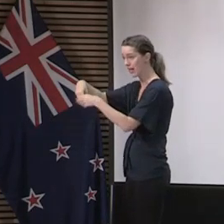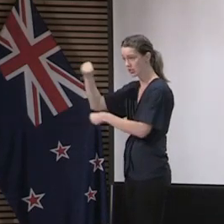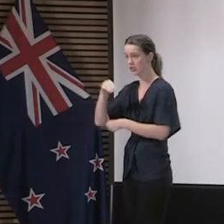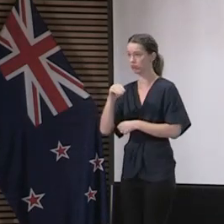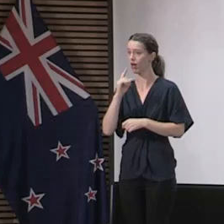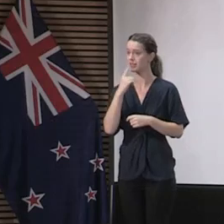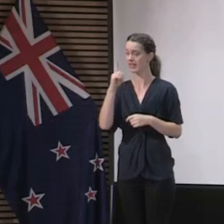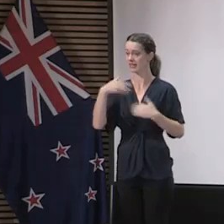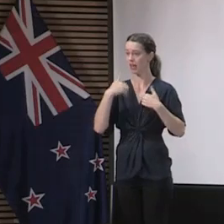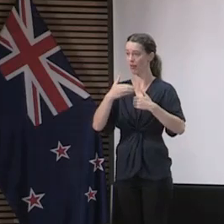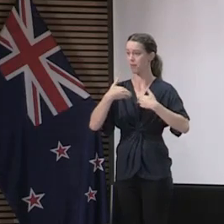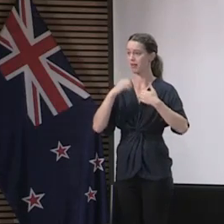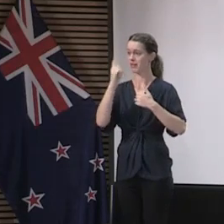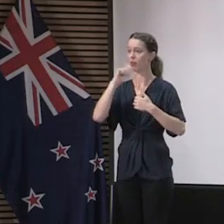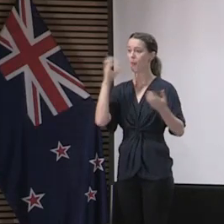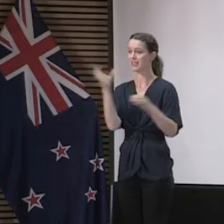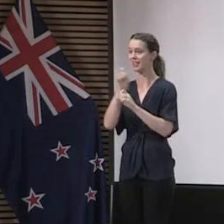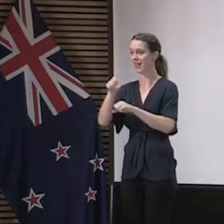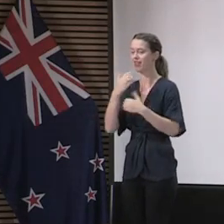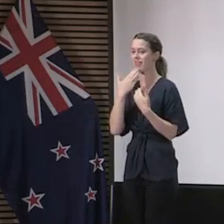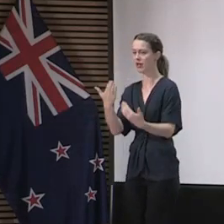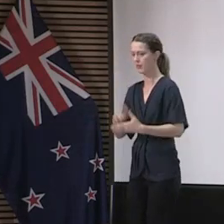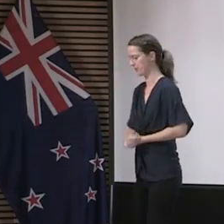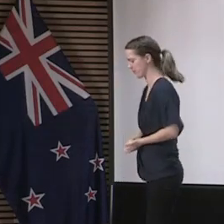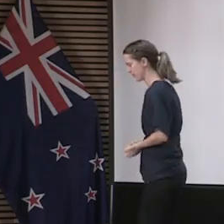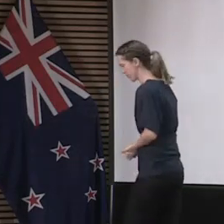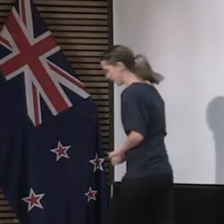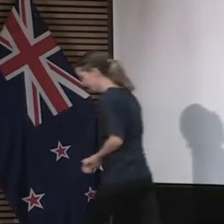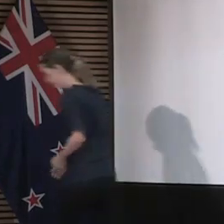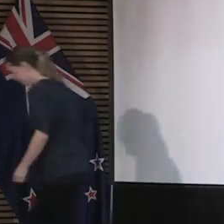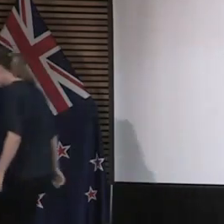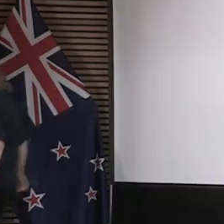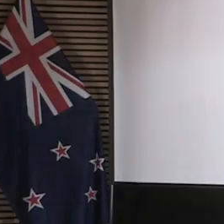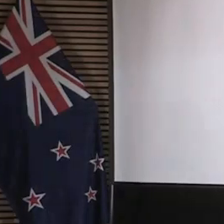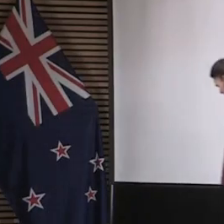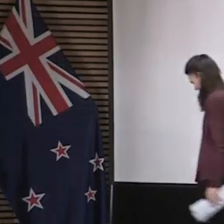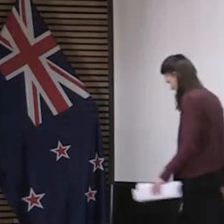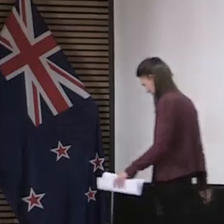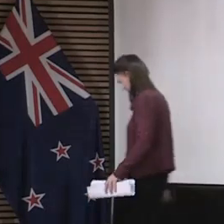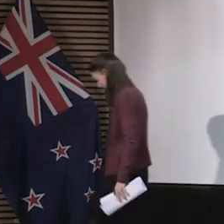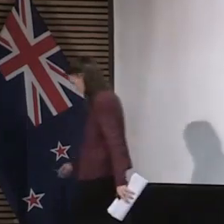Health Minister and I have no intention to change that. OK. You second. Thank you, everyone. Thank you.